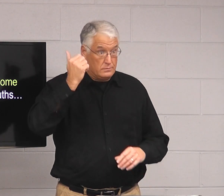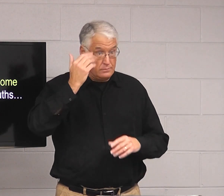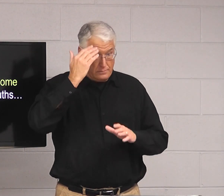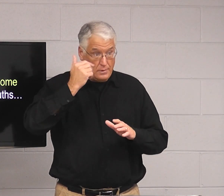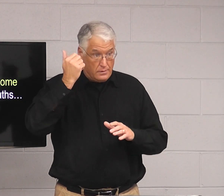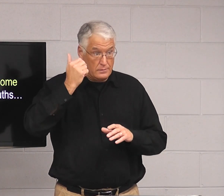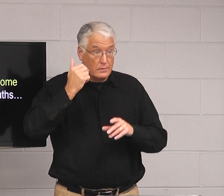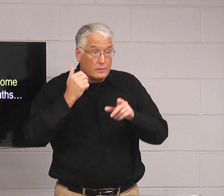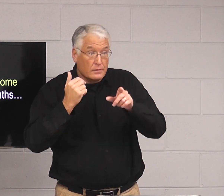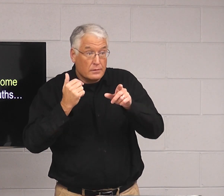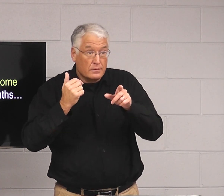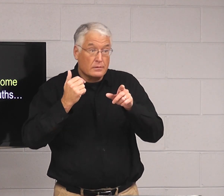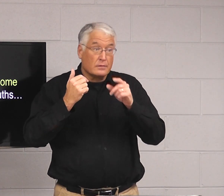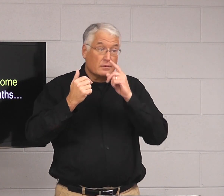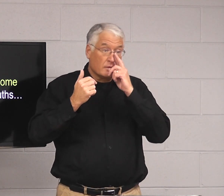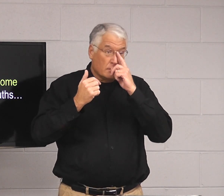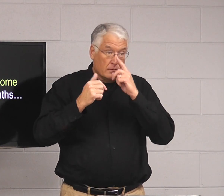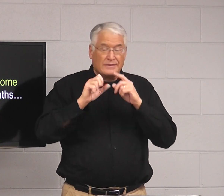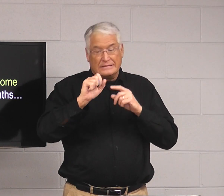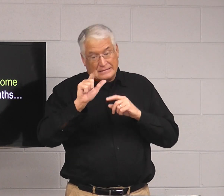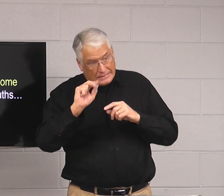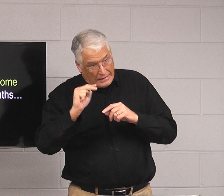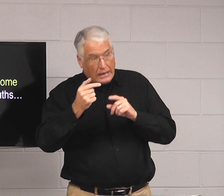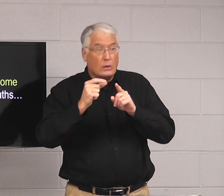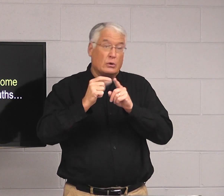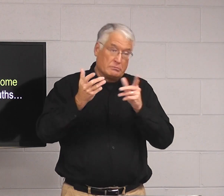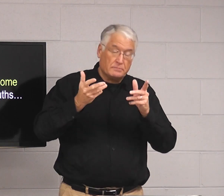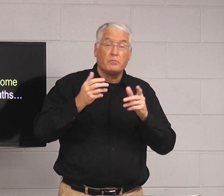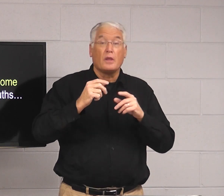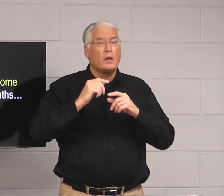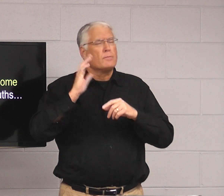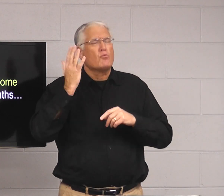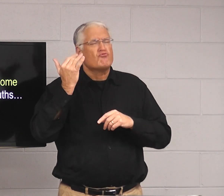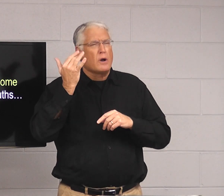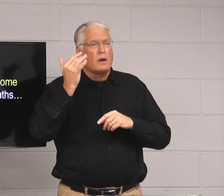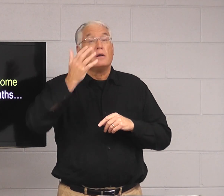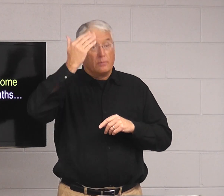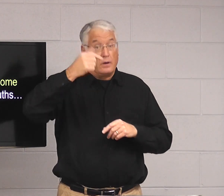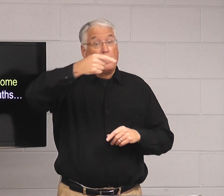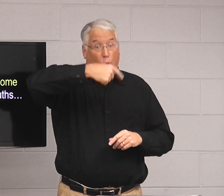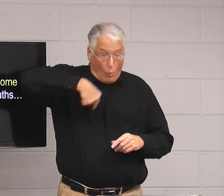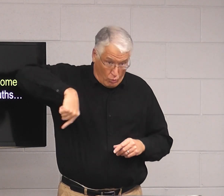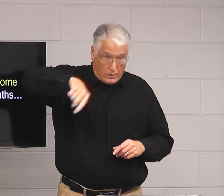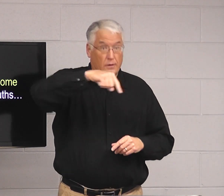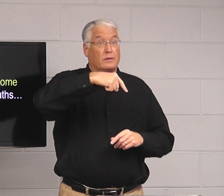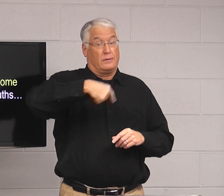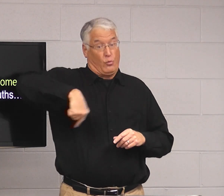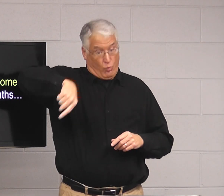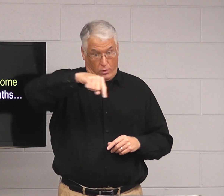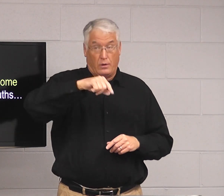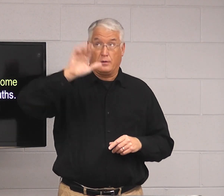Well, that's because, it's because we all